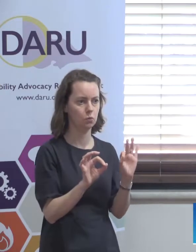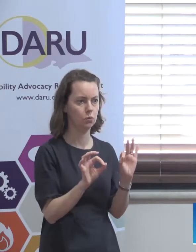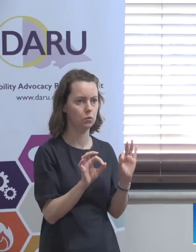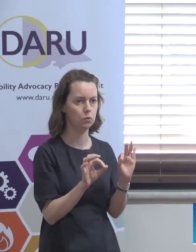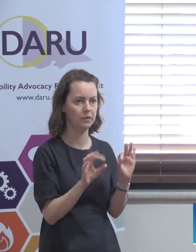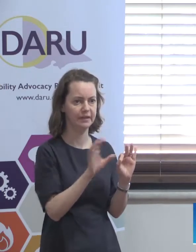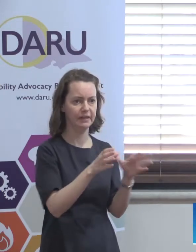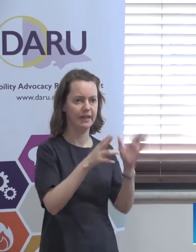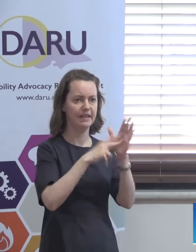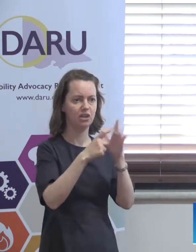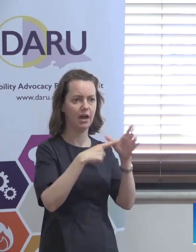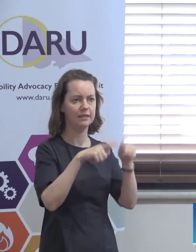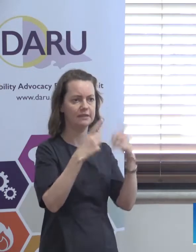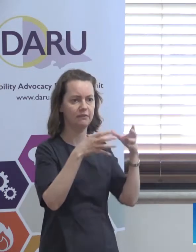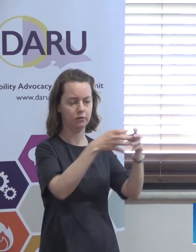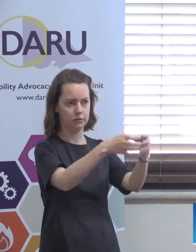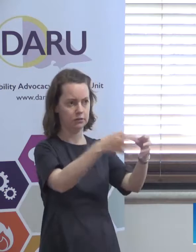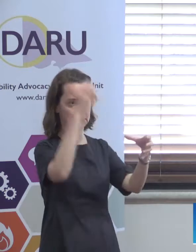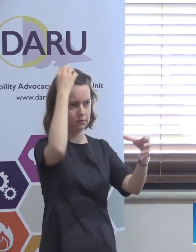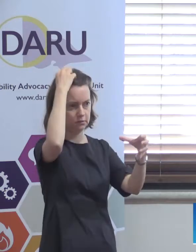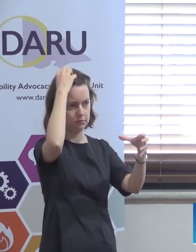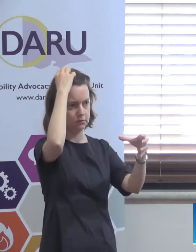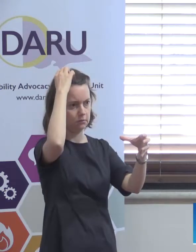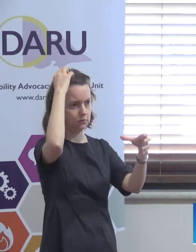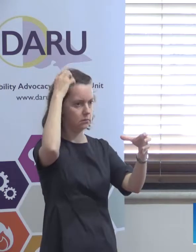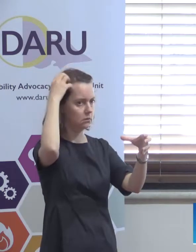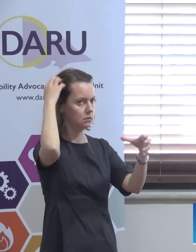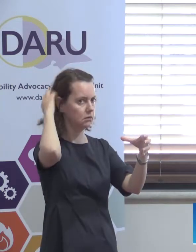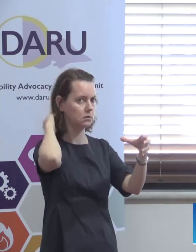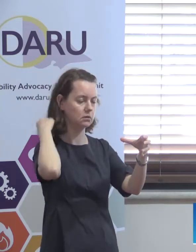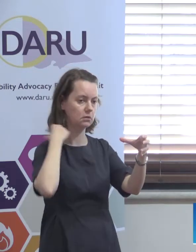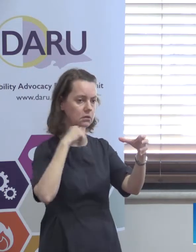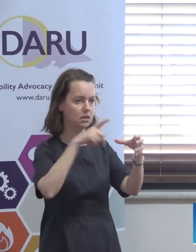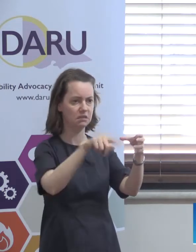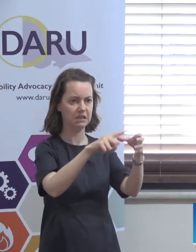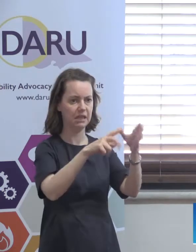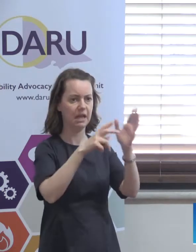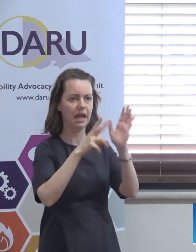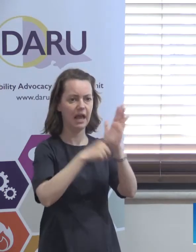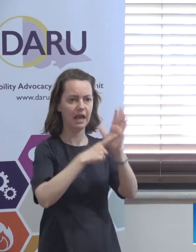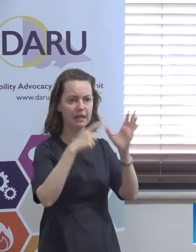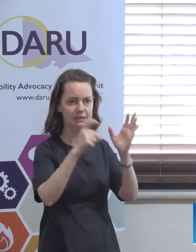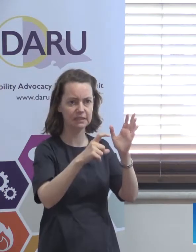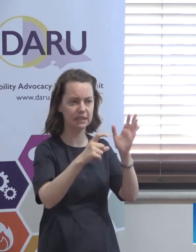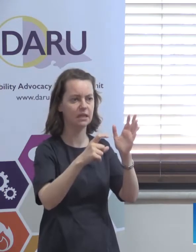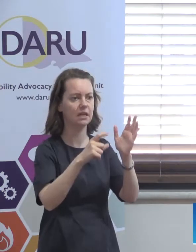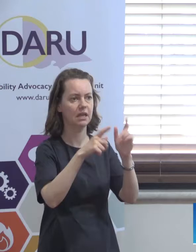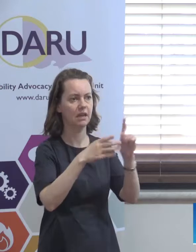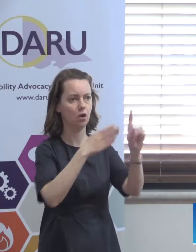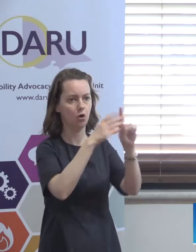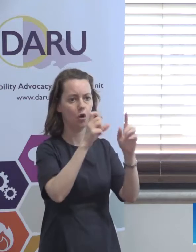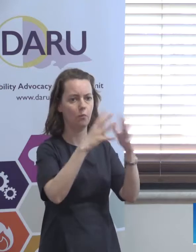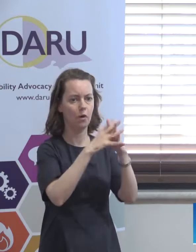they are treated as if, sorry, under the agency, they're treated as if they were the NDIA and so the complaints about them have to go to the Commonwealth